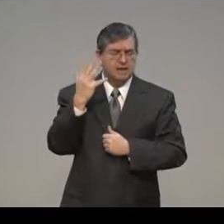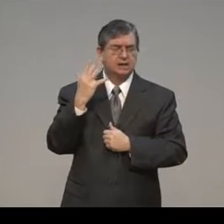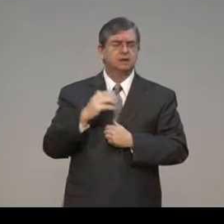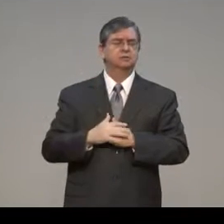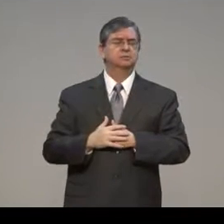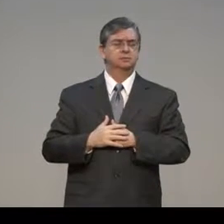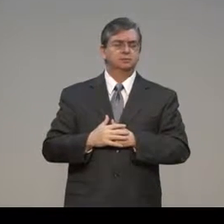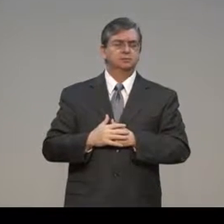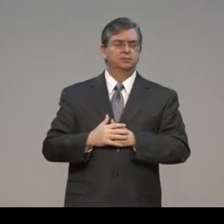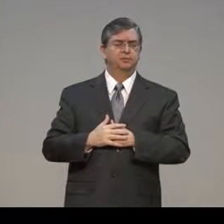in grace.